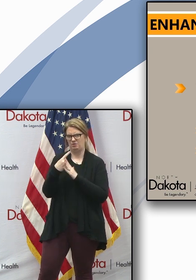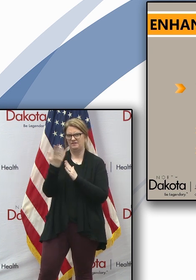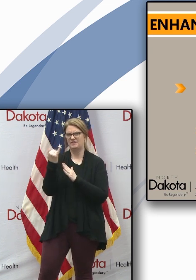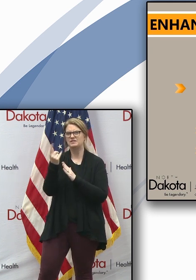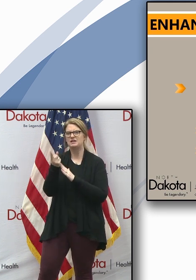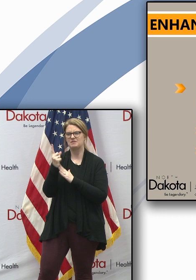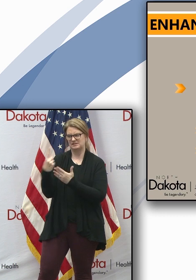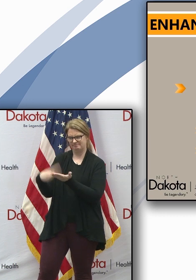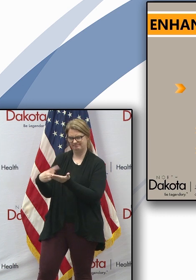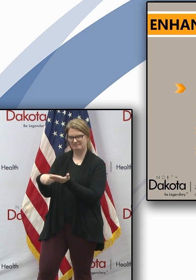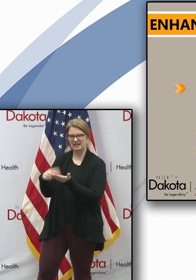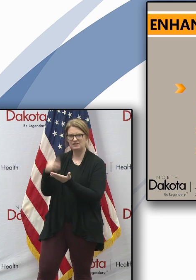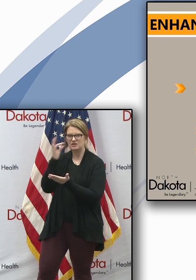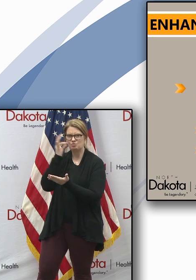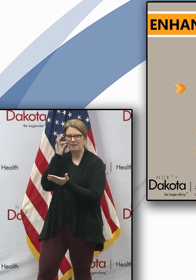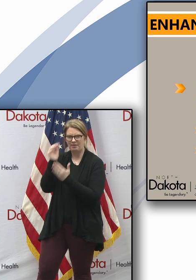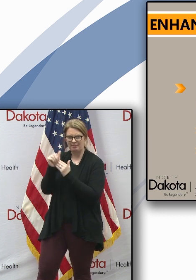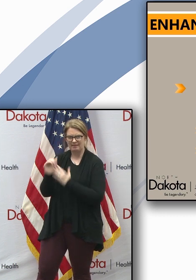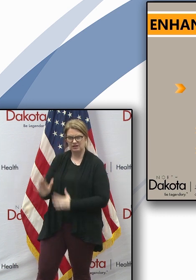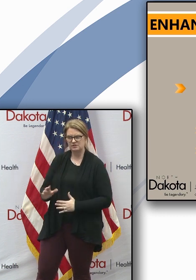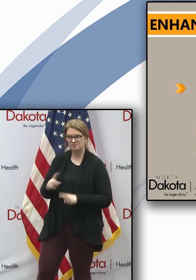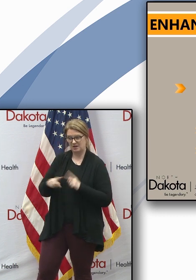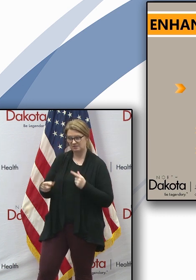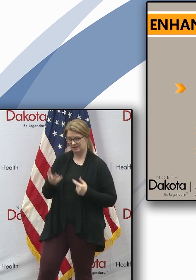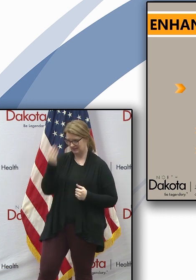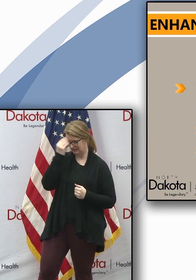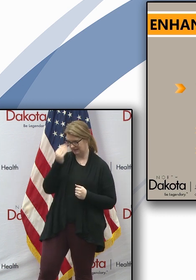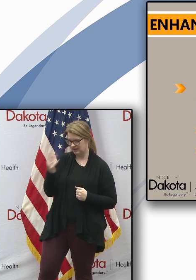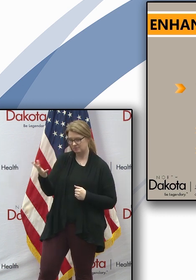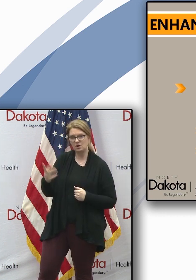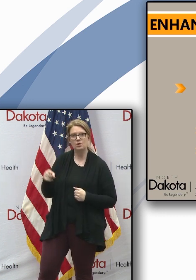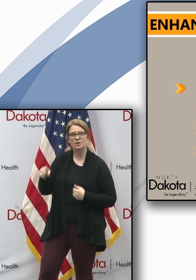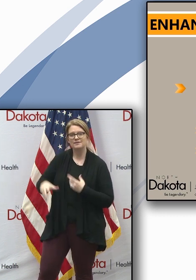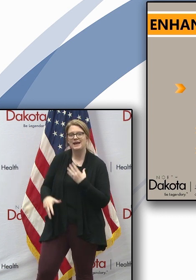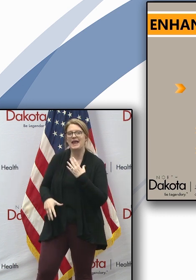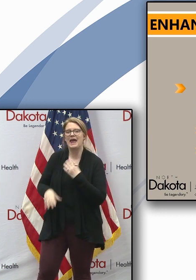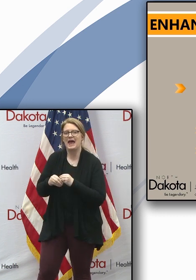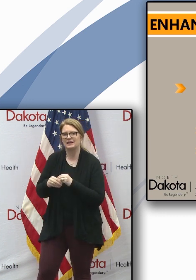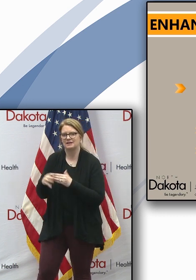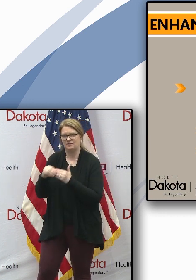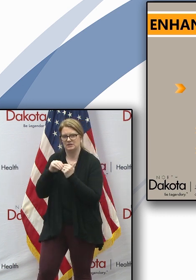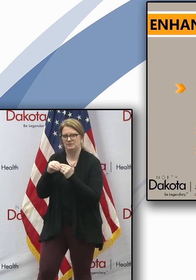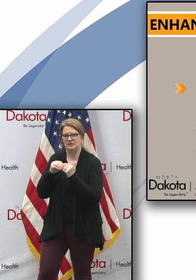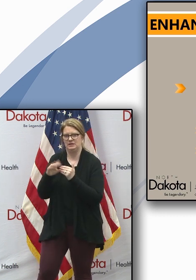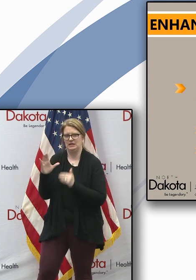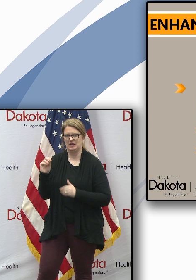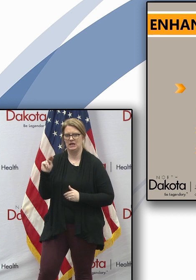in our state. But one of the topics was letting them know that we've added this flexibility to the counties